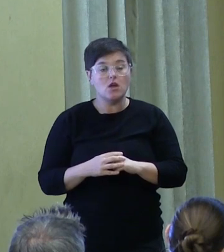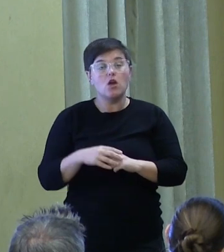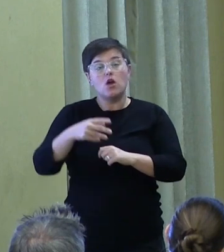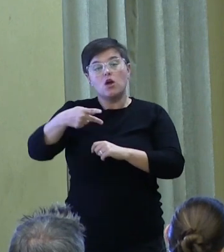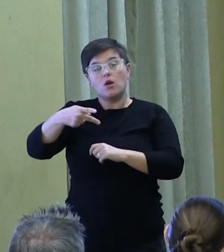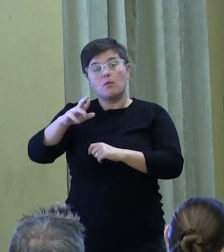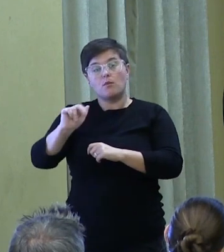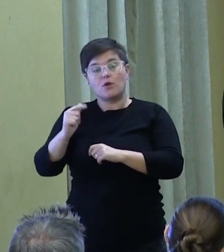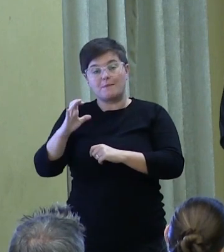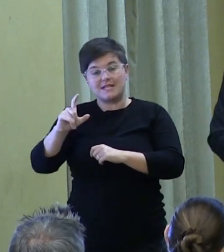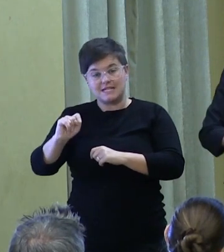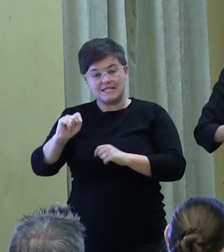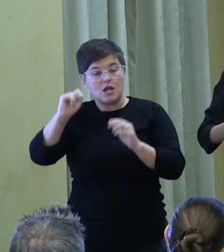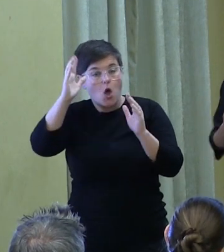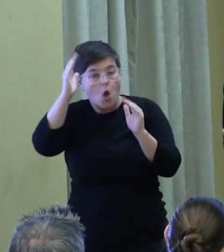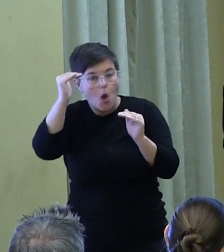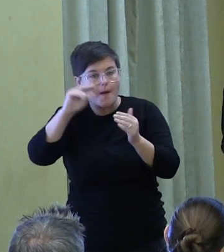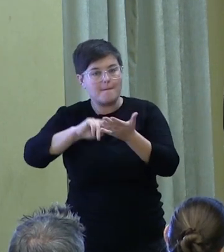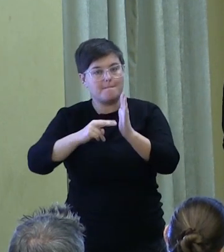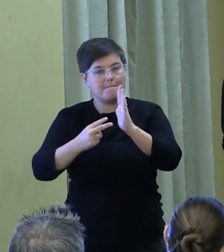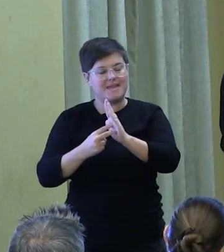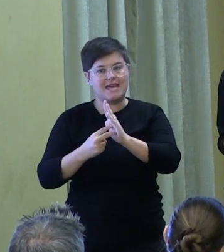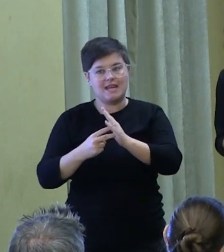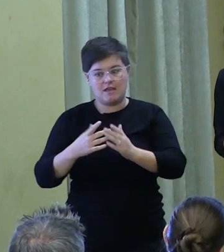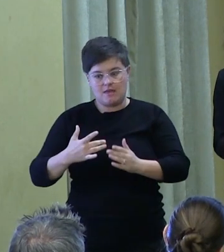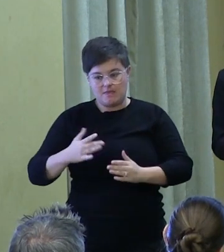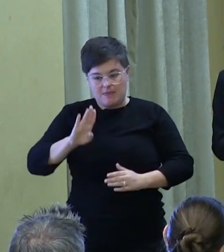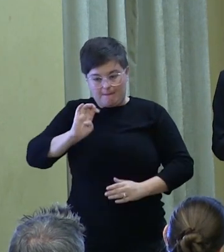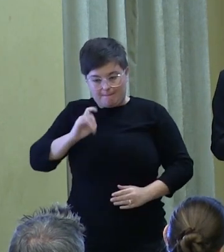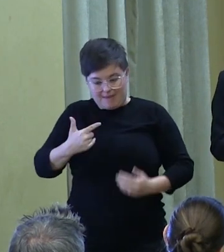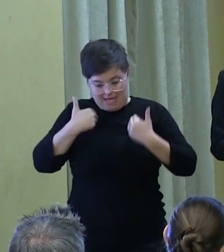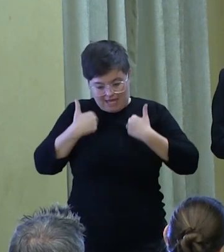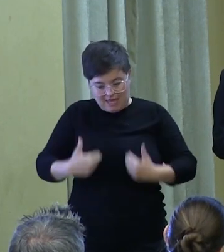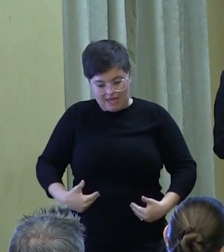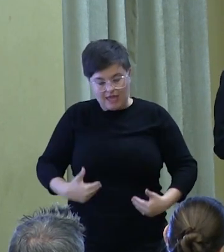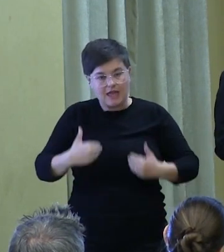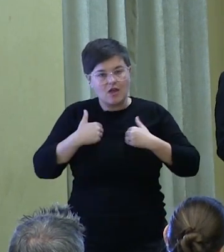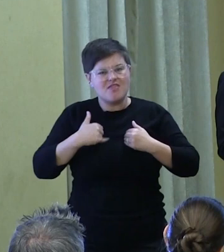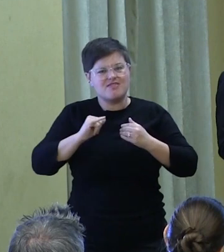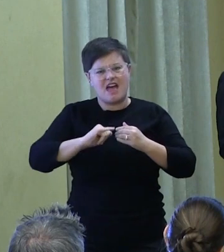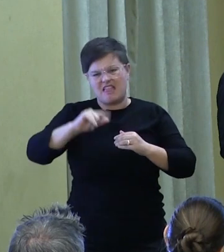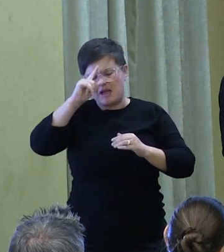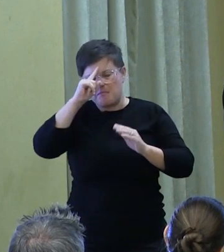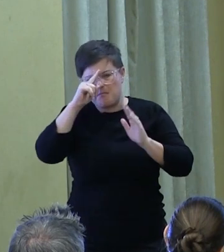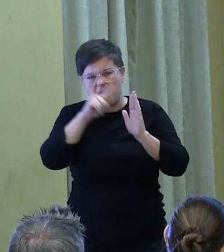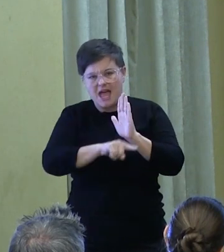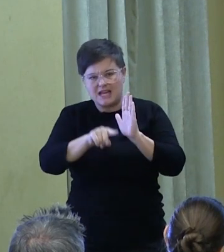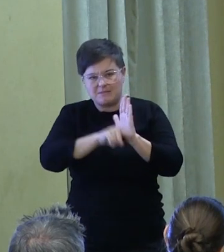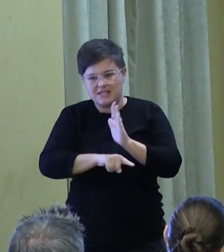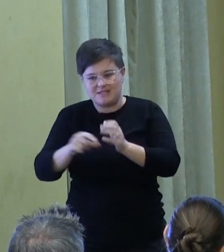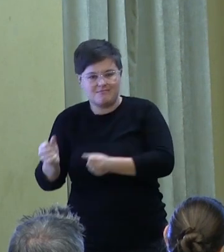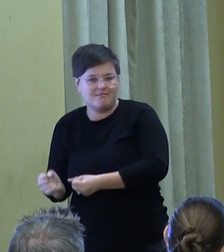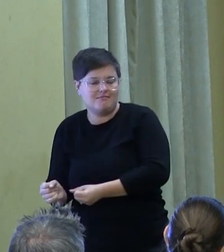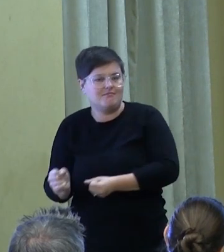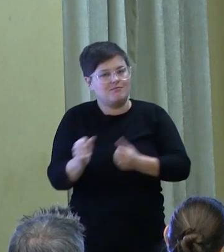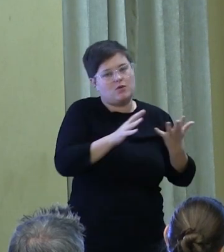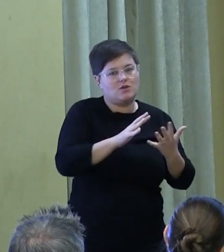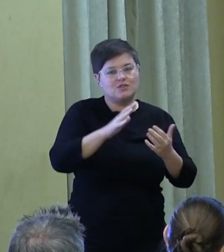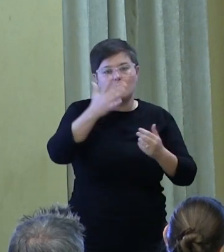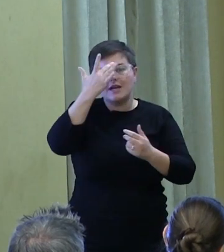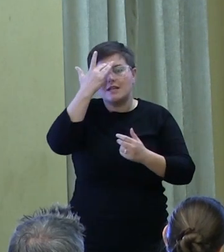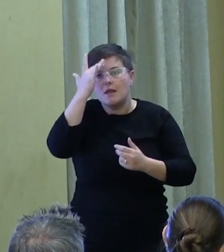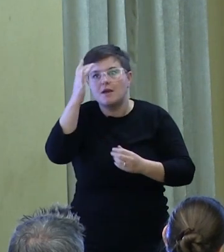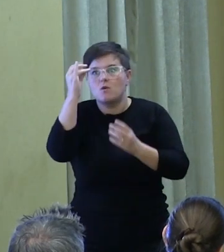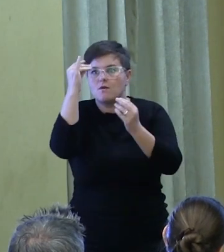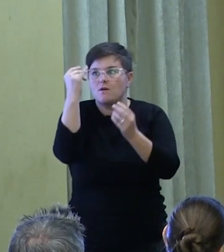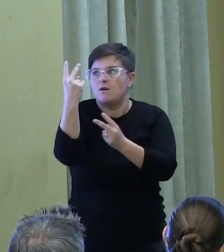Pragmatist hope is a way of being that overcomes that paralysis of pessimism by bringing together proclivities and intelligent